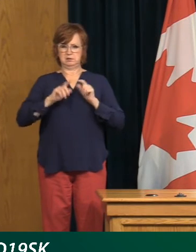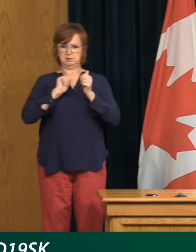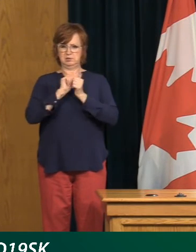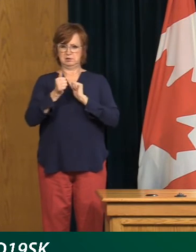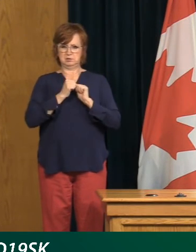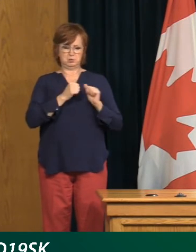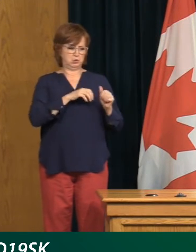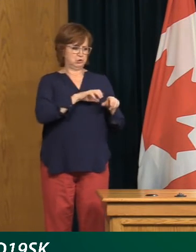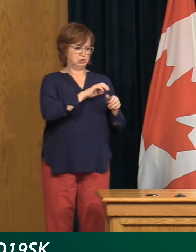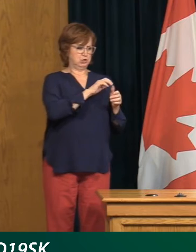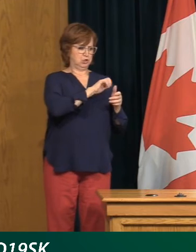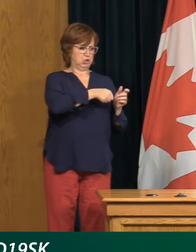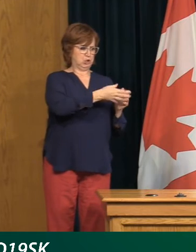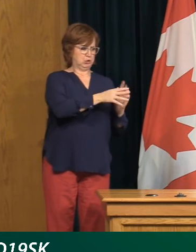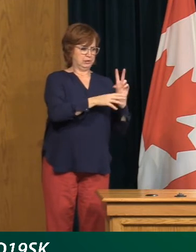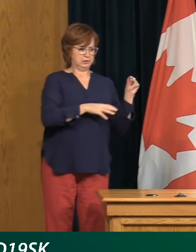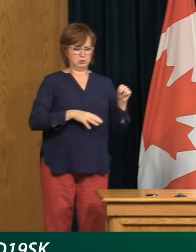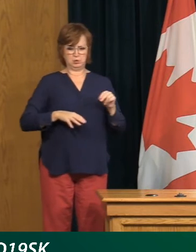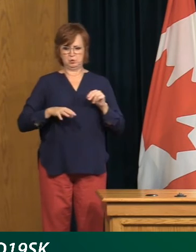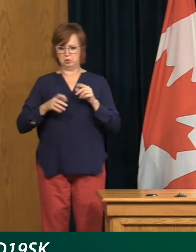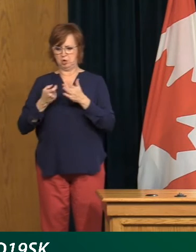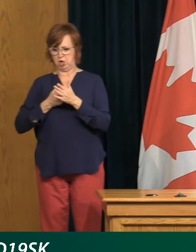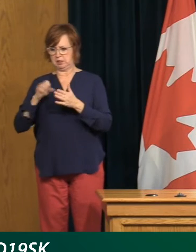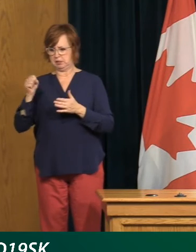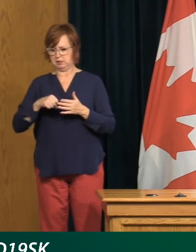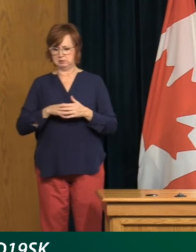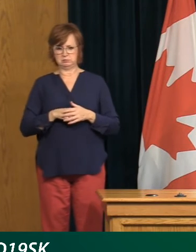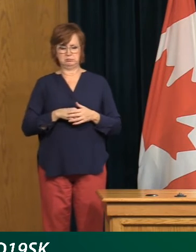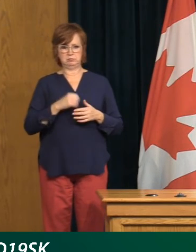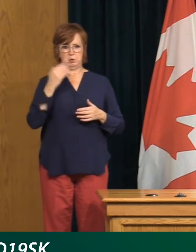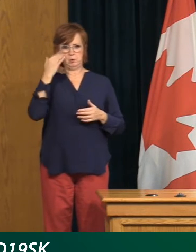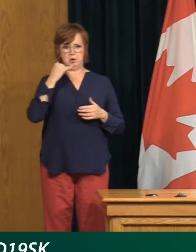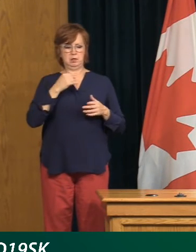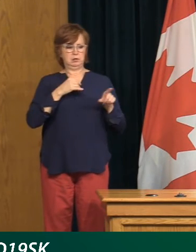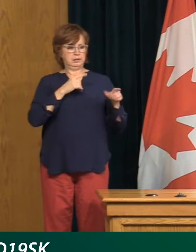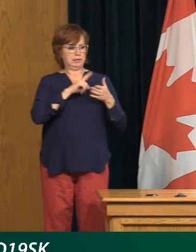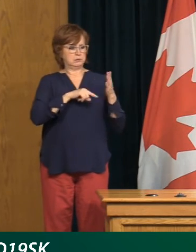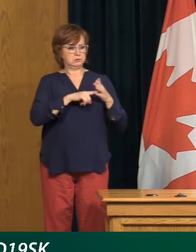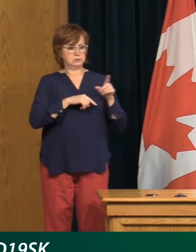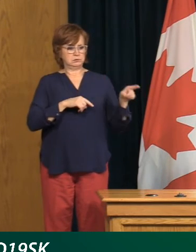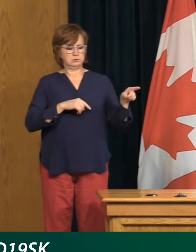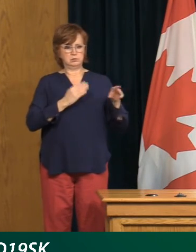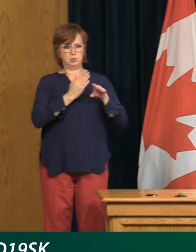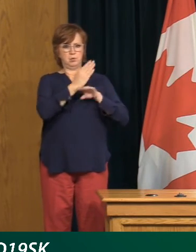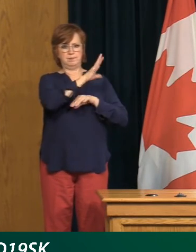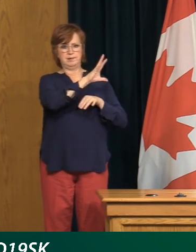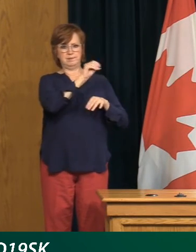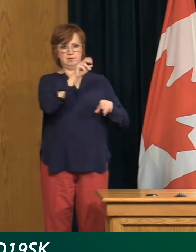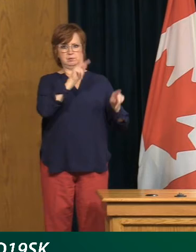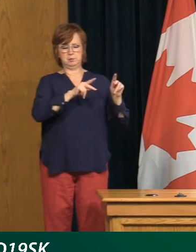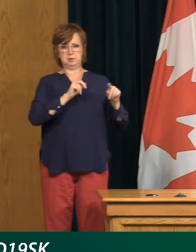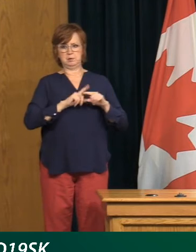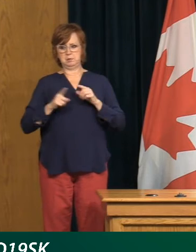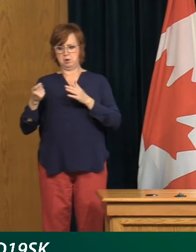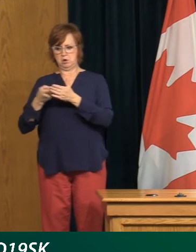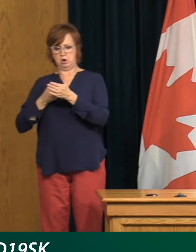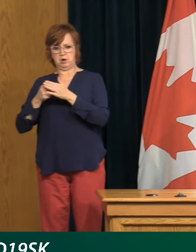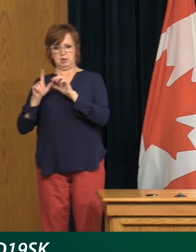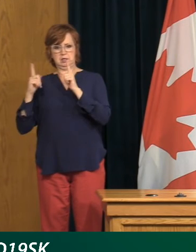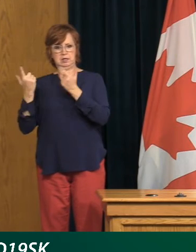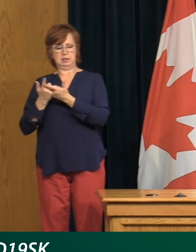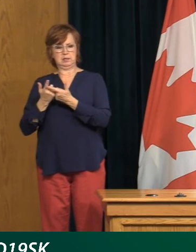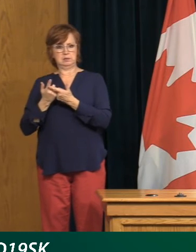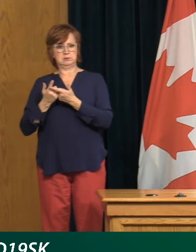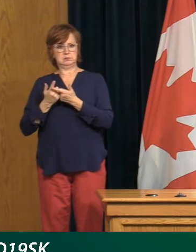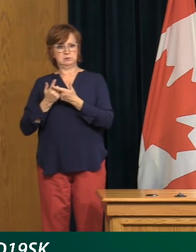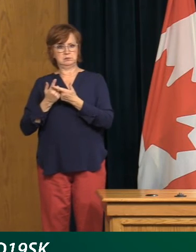comes to these different rules for different sports? Well, curling might have had their event canceled because they were over 50 people, but hockey leagues are going to